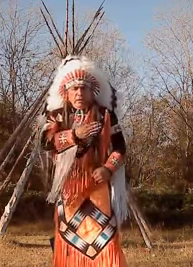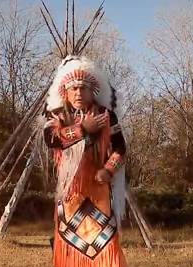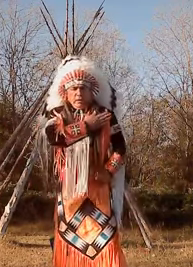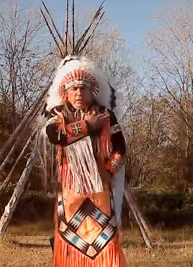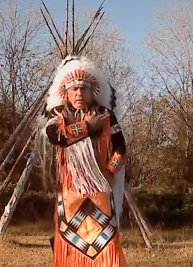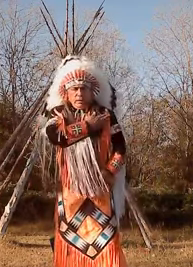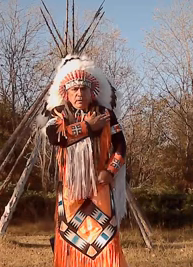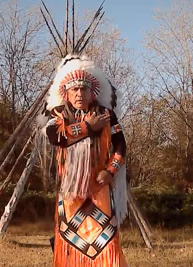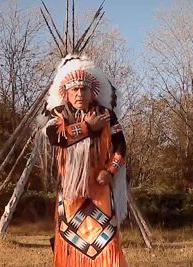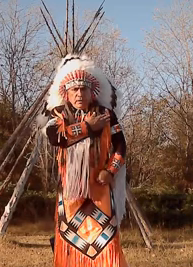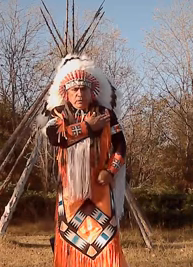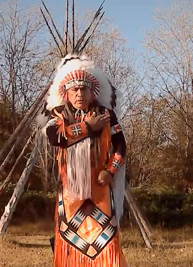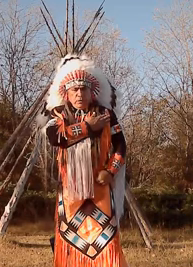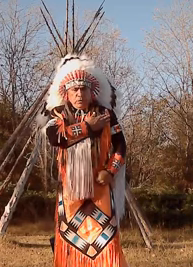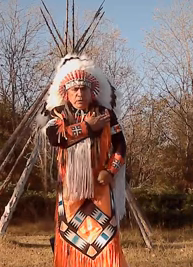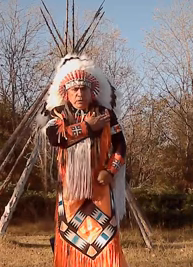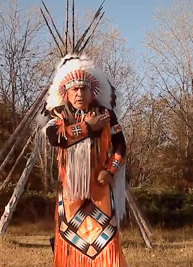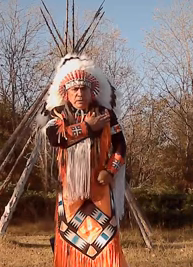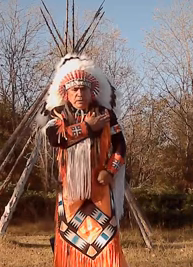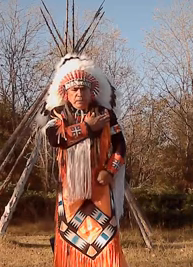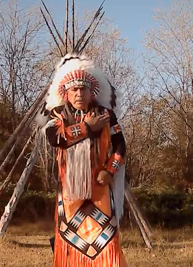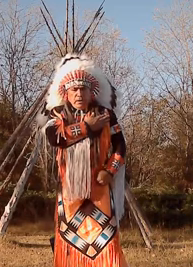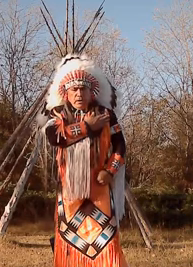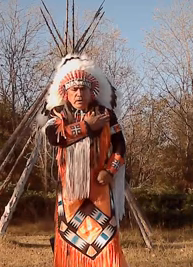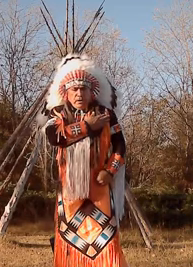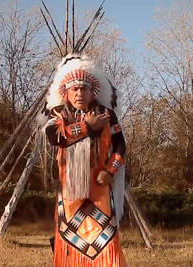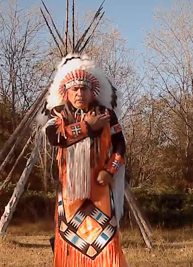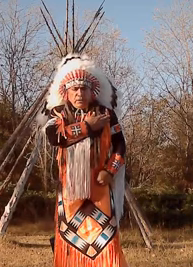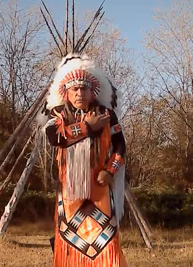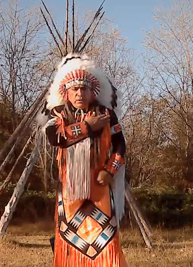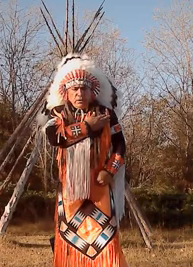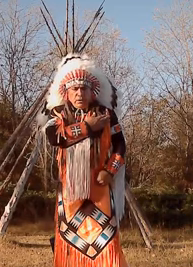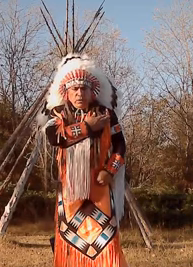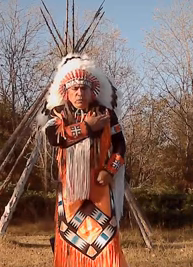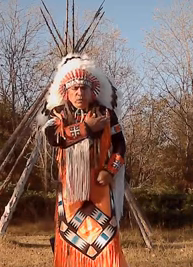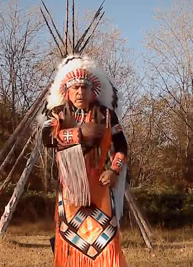he would do this if it was a woman